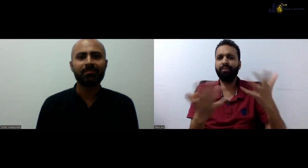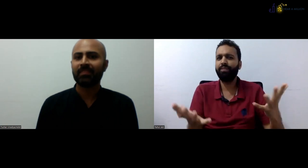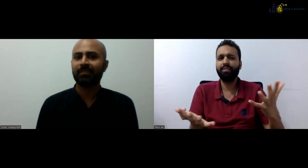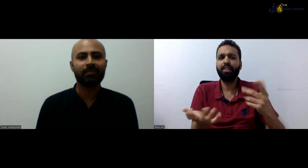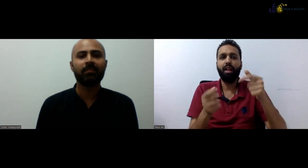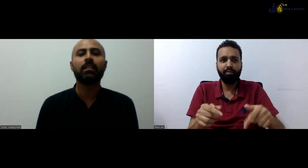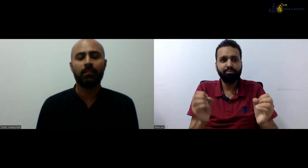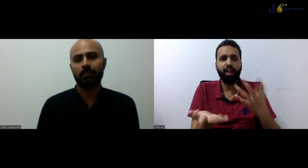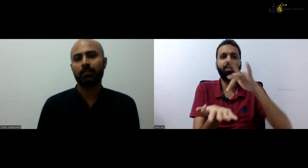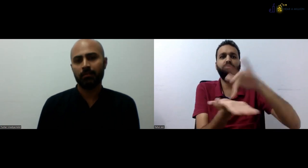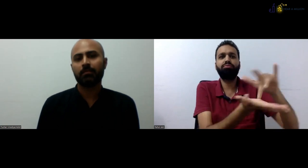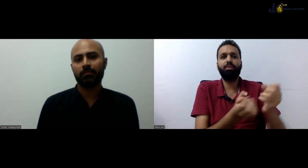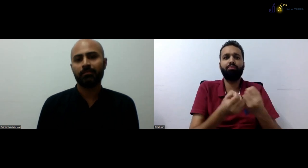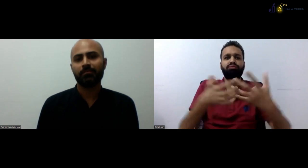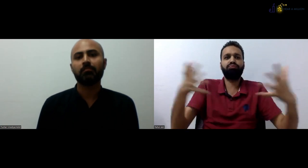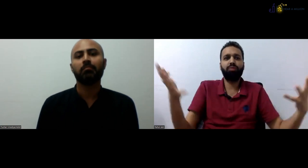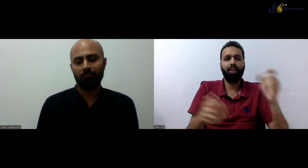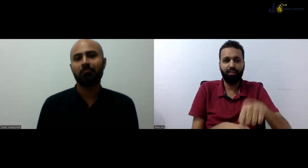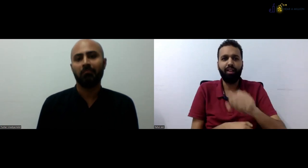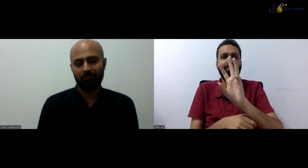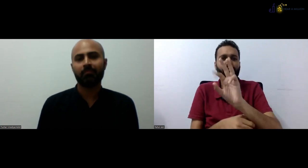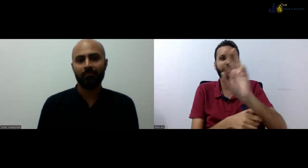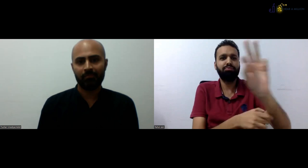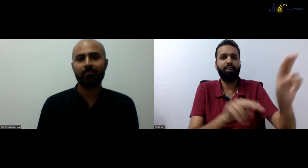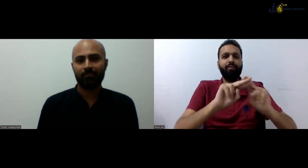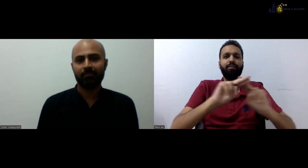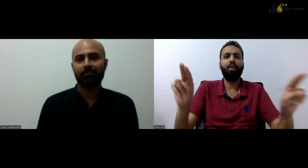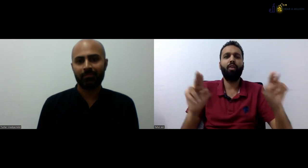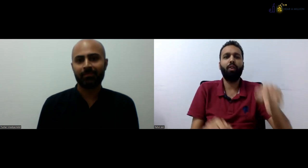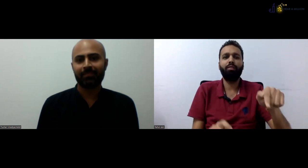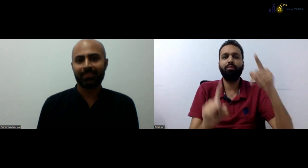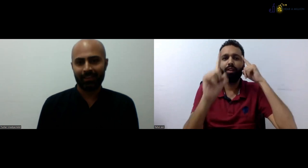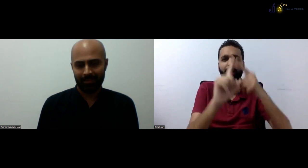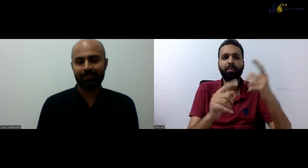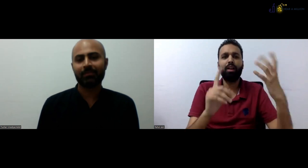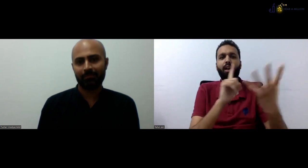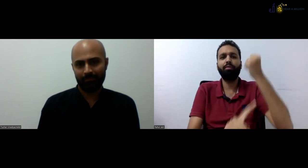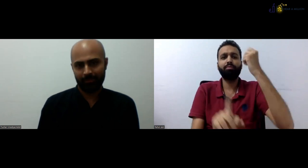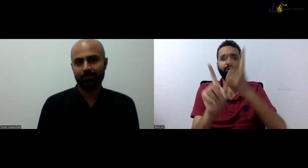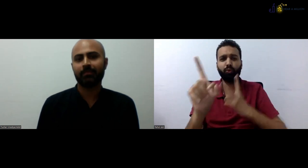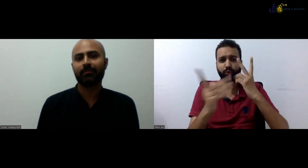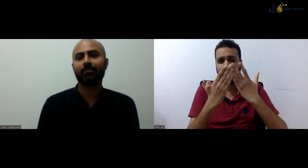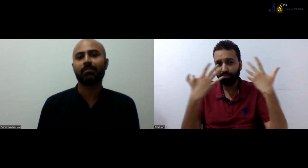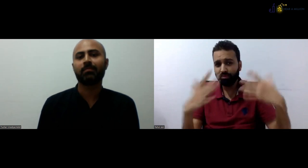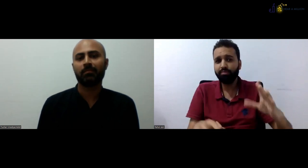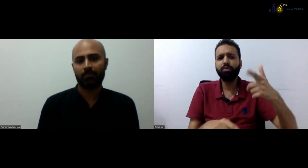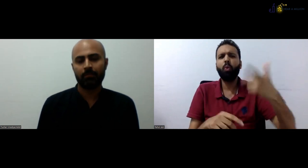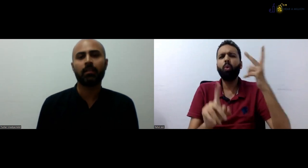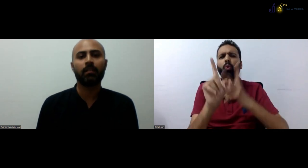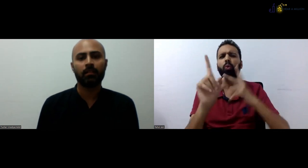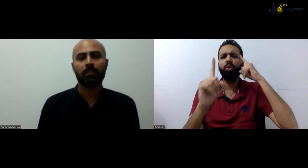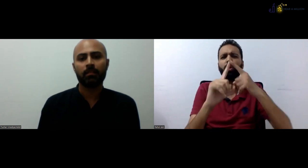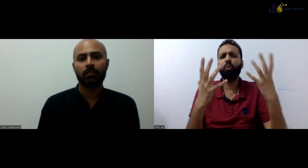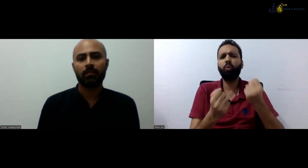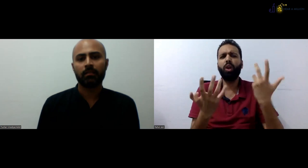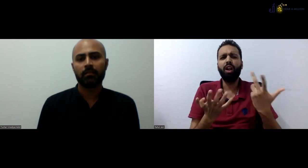And these are very few seats. We need to have more institutes offering this course so that there are more children who can